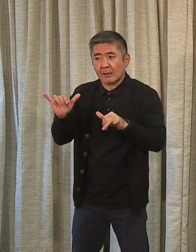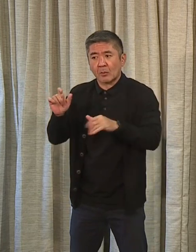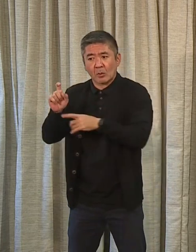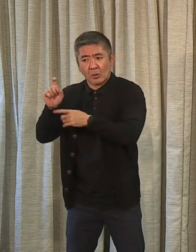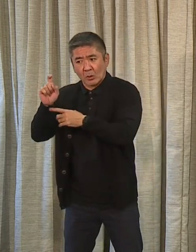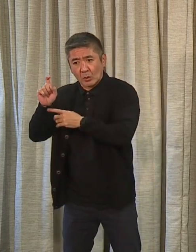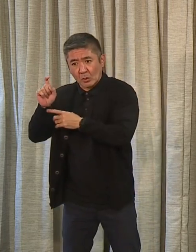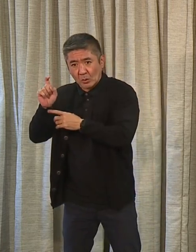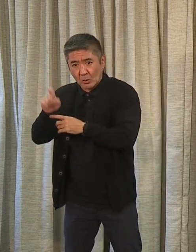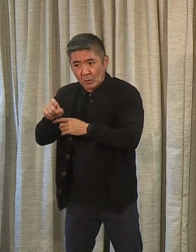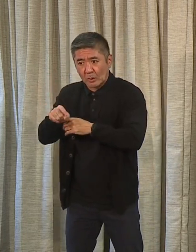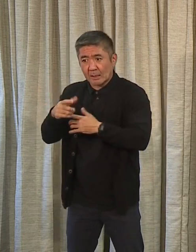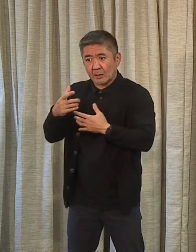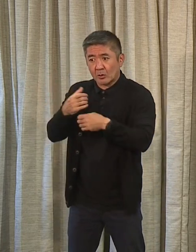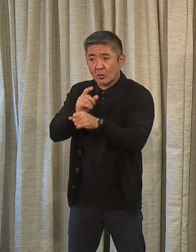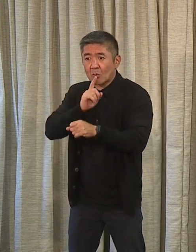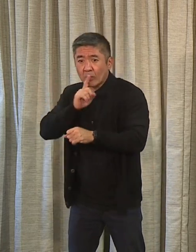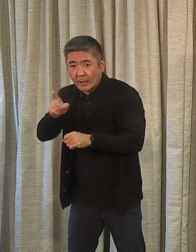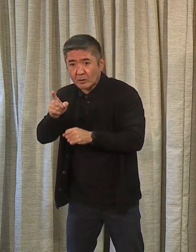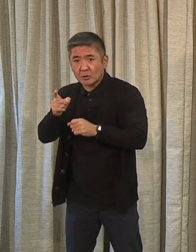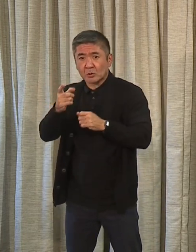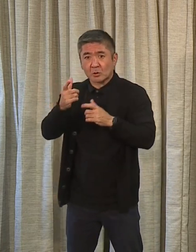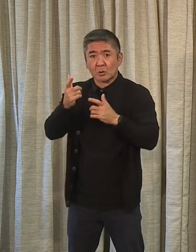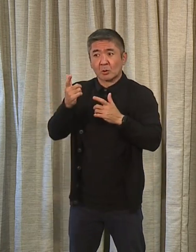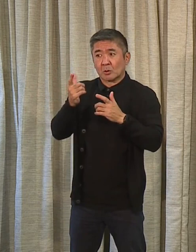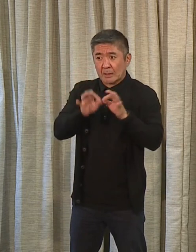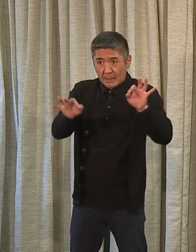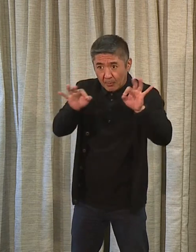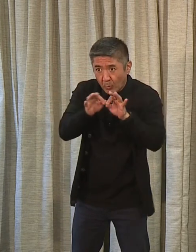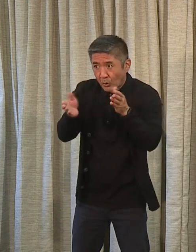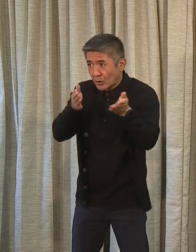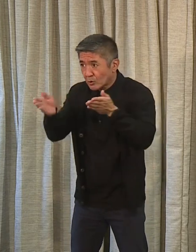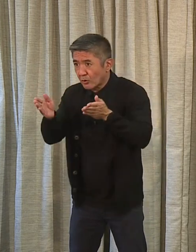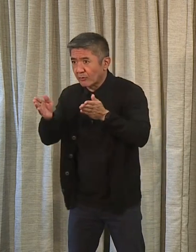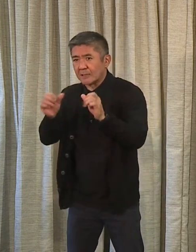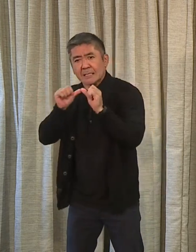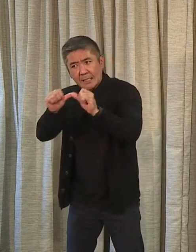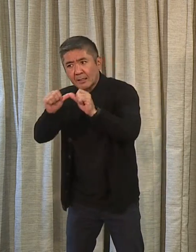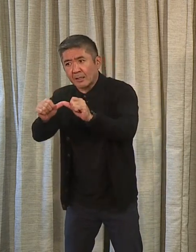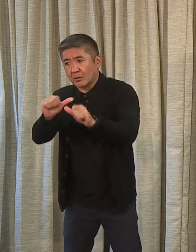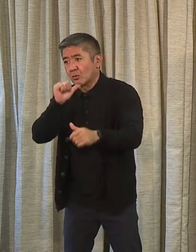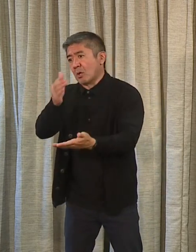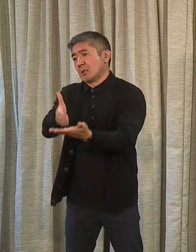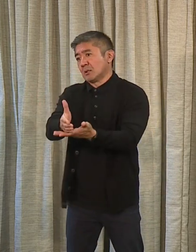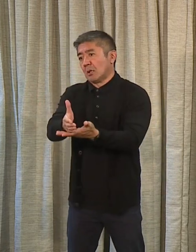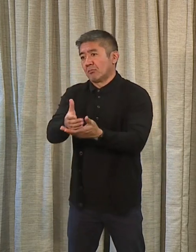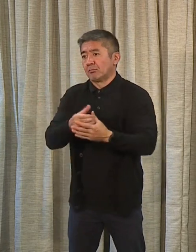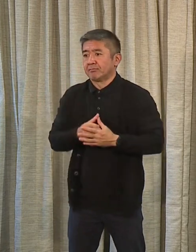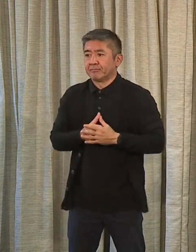you know, core services provided by the city continue to be provided to our public.